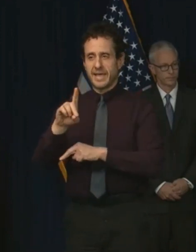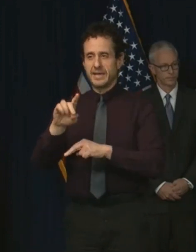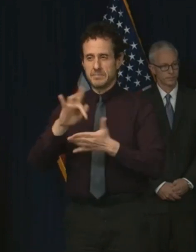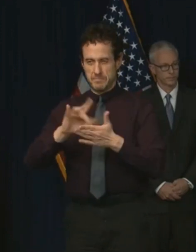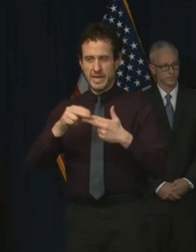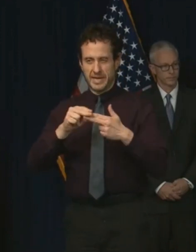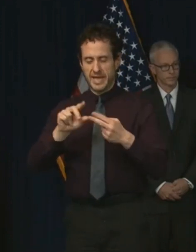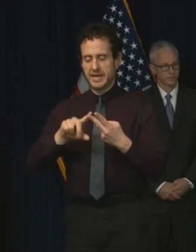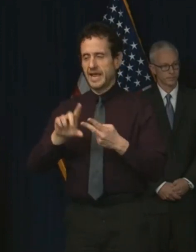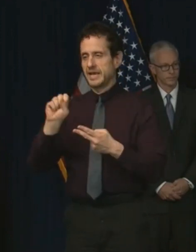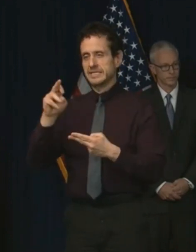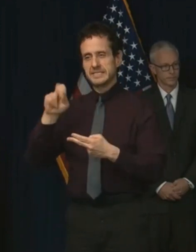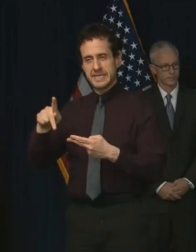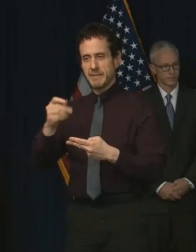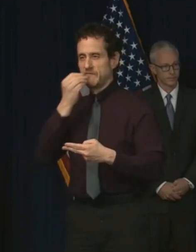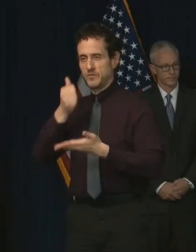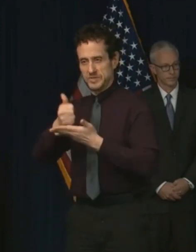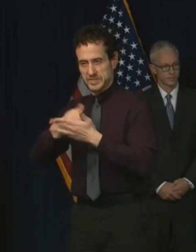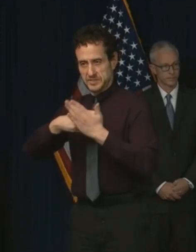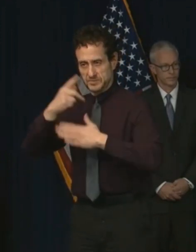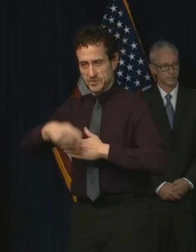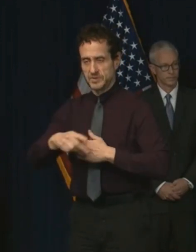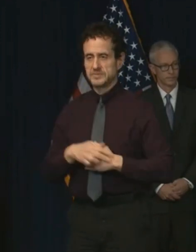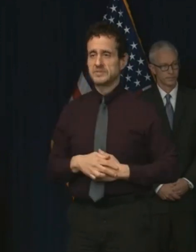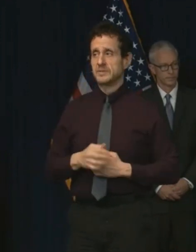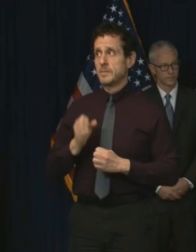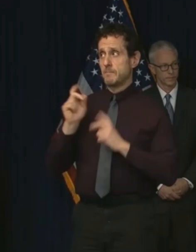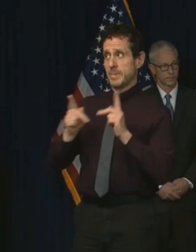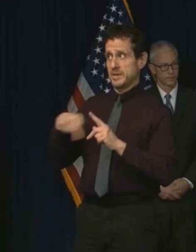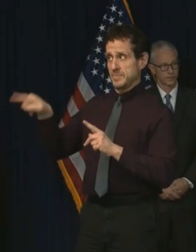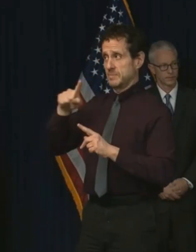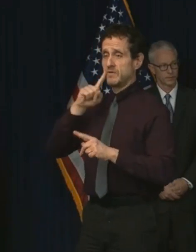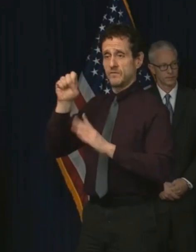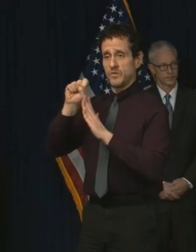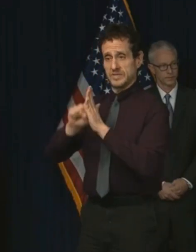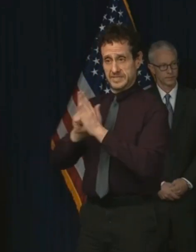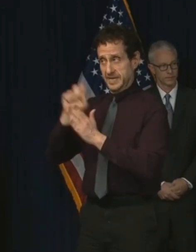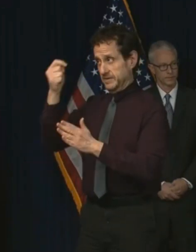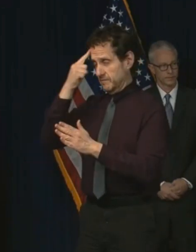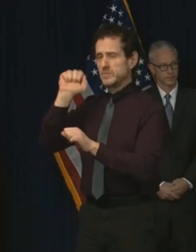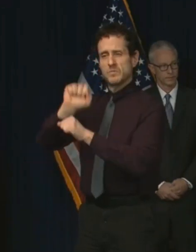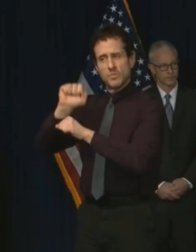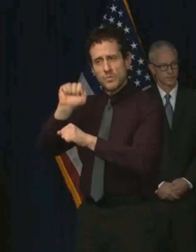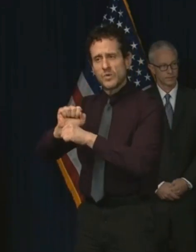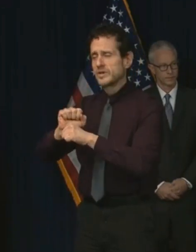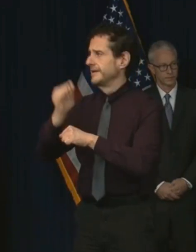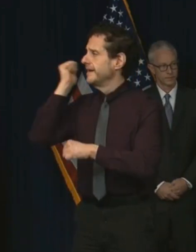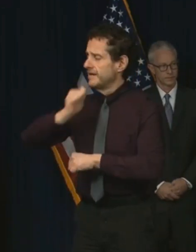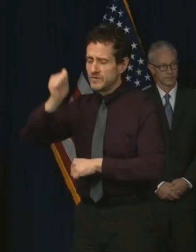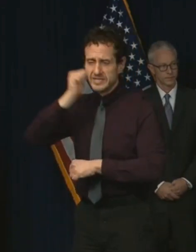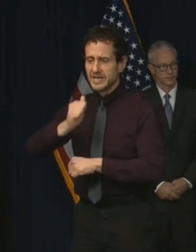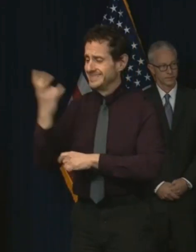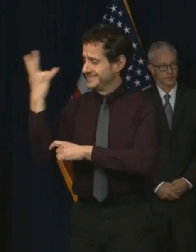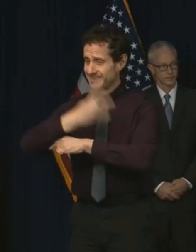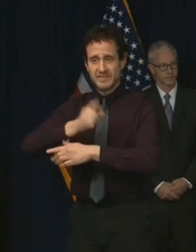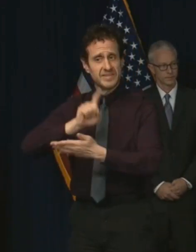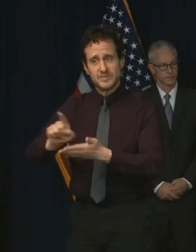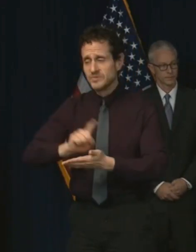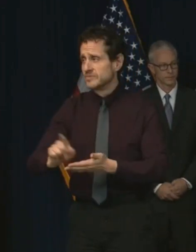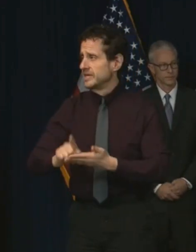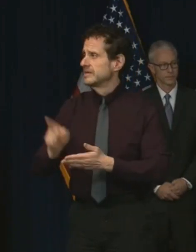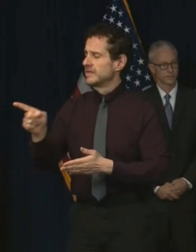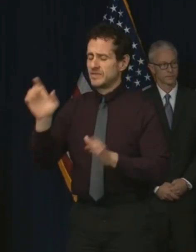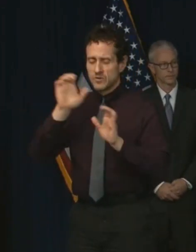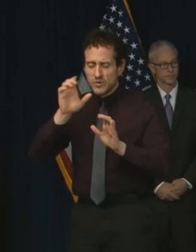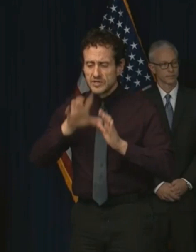countless unseen people in state government who are working behind the scenes day and night, seven days a week, to